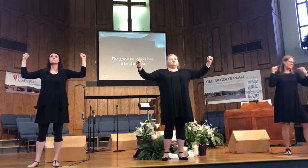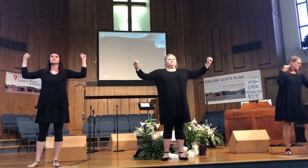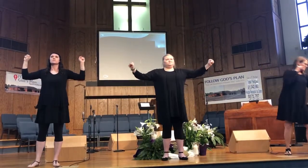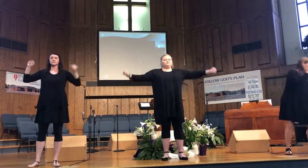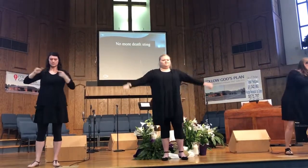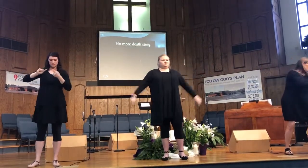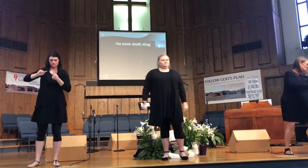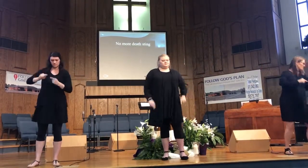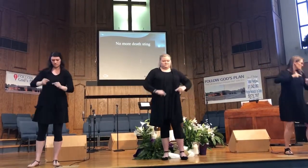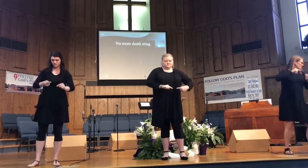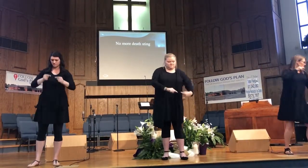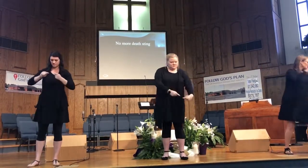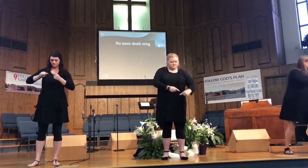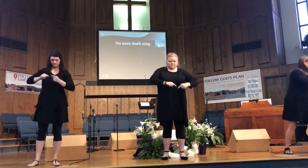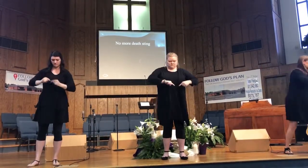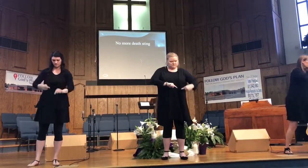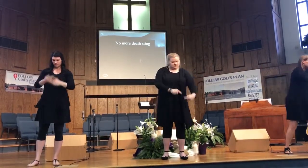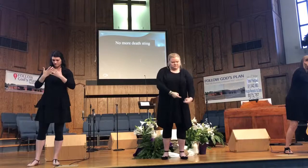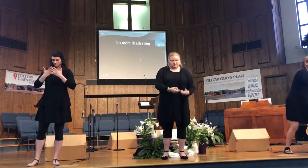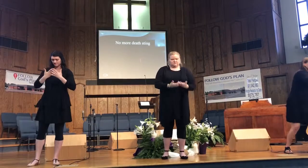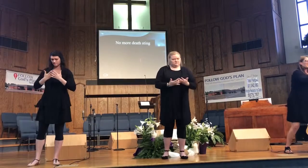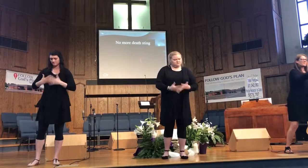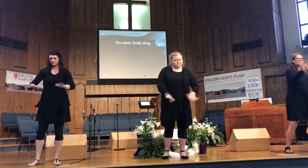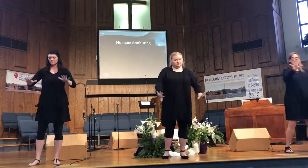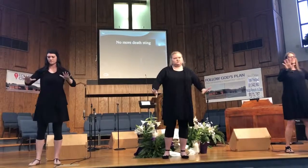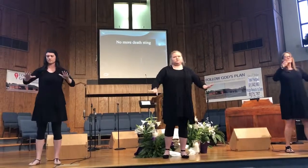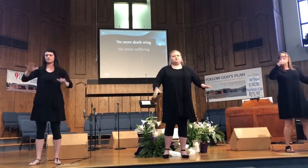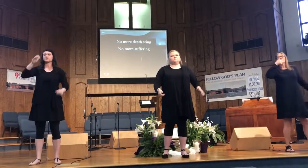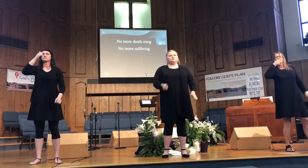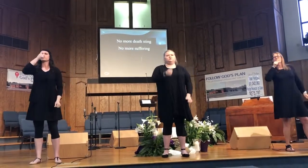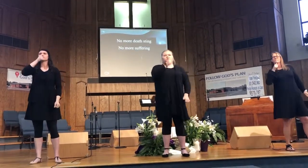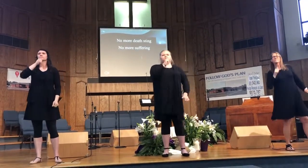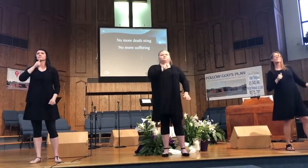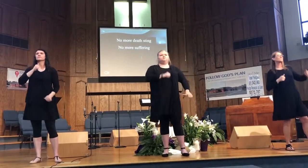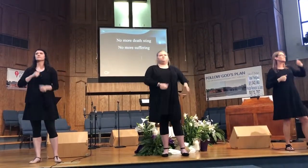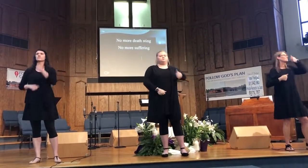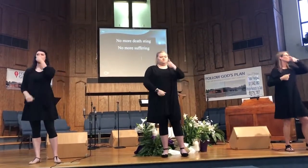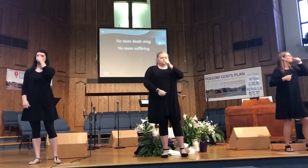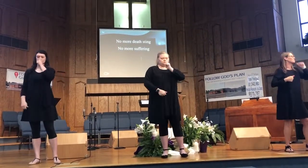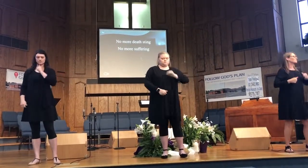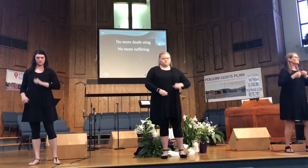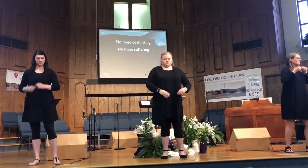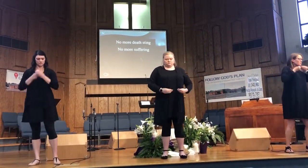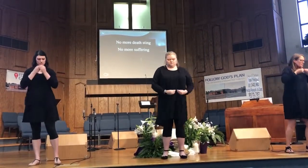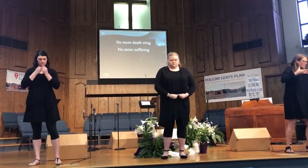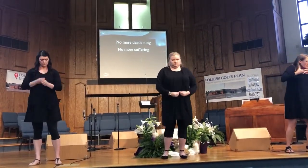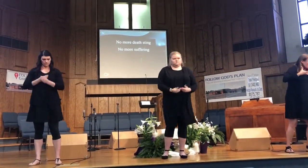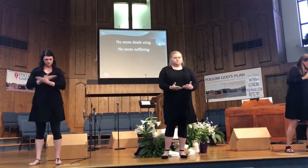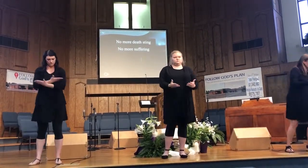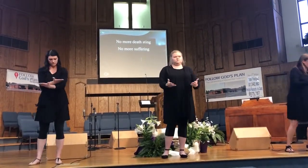you? No more, I can't see your